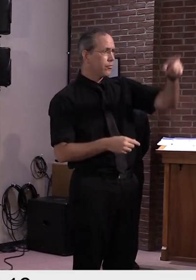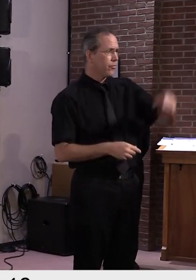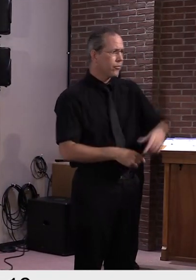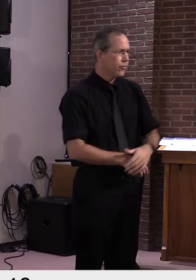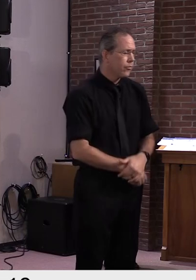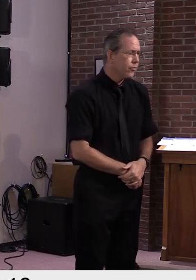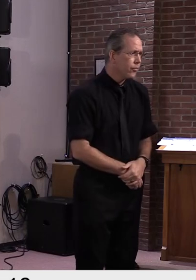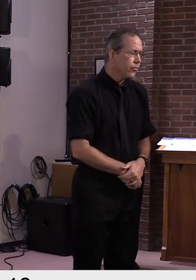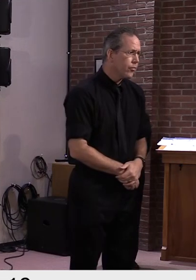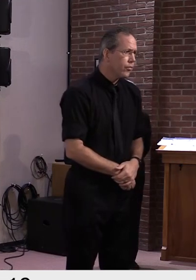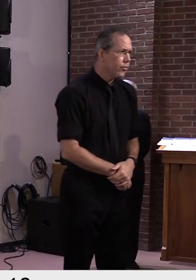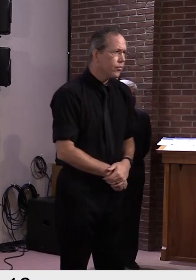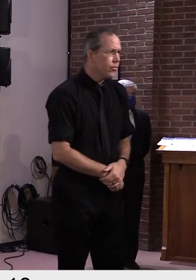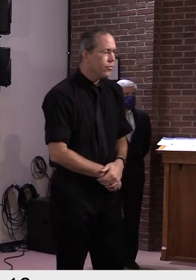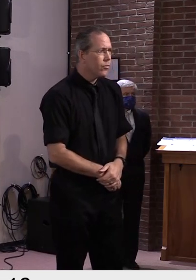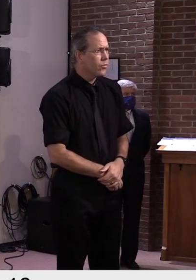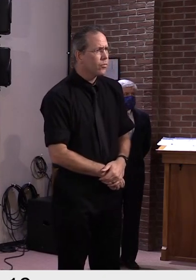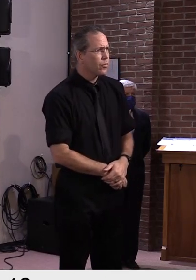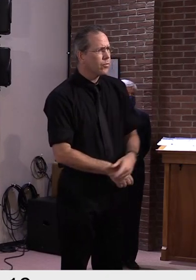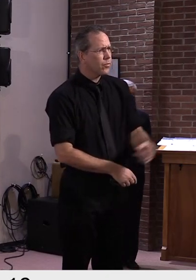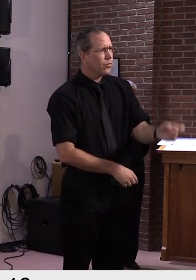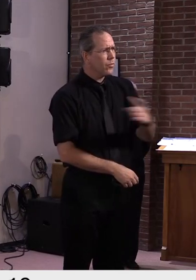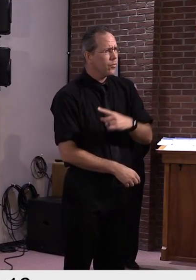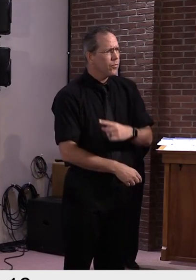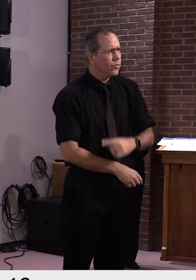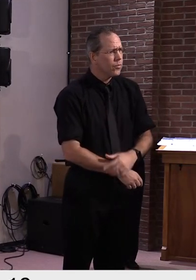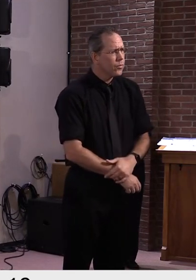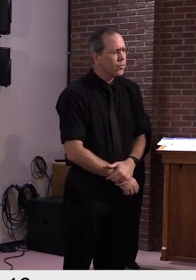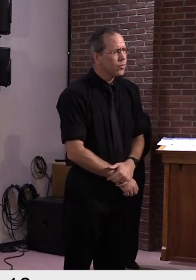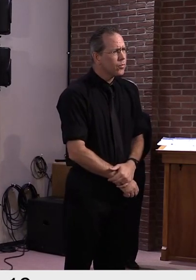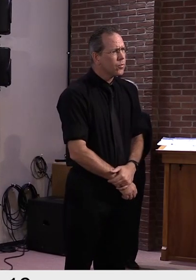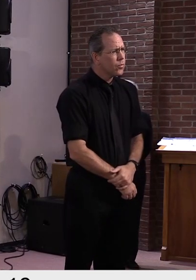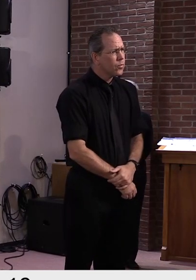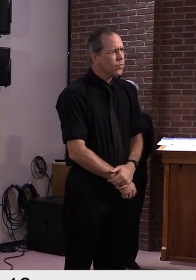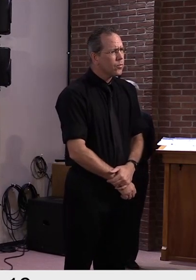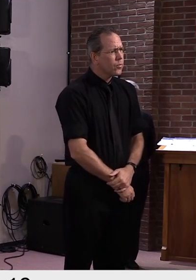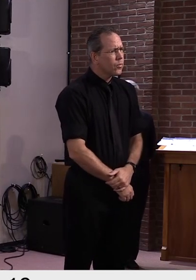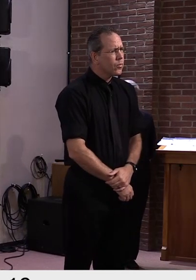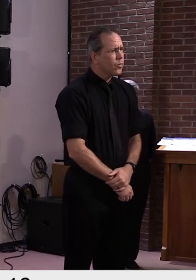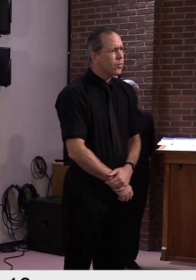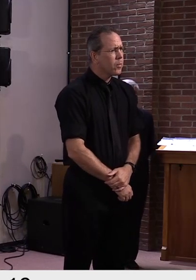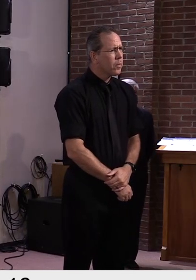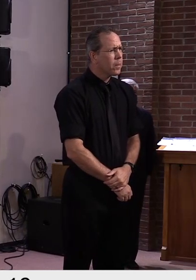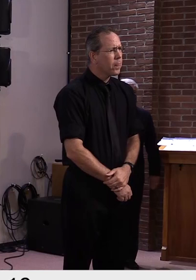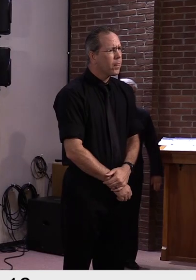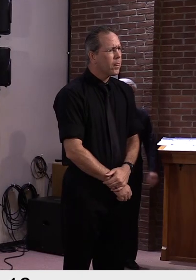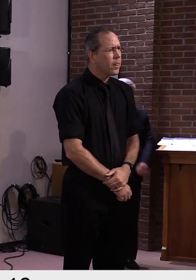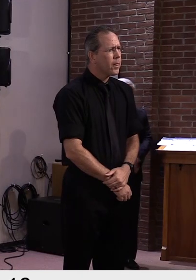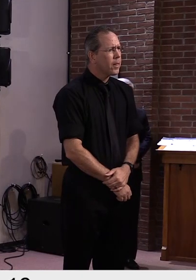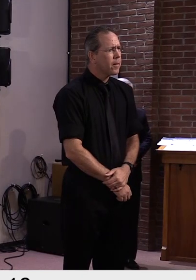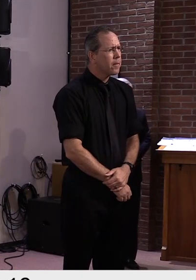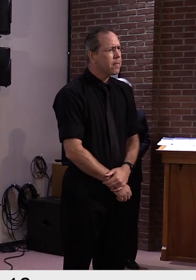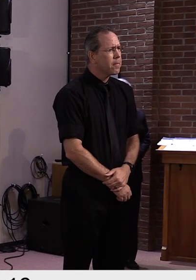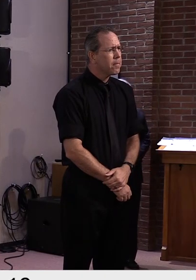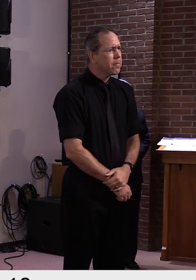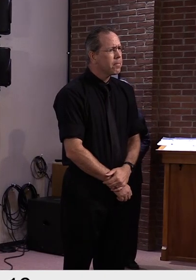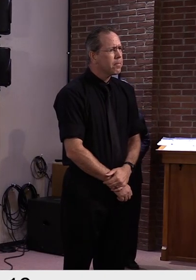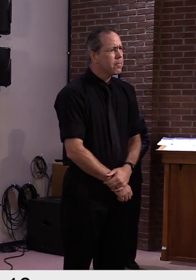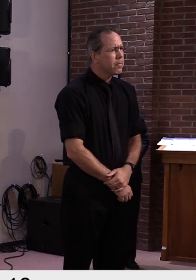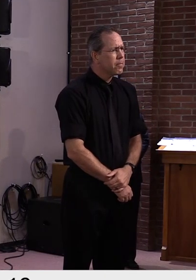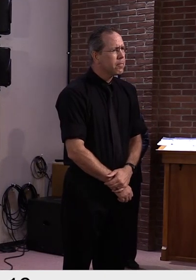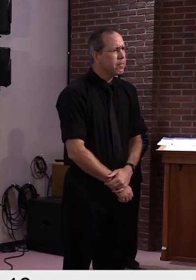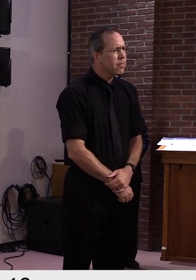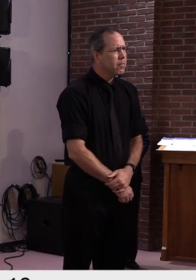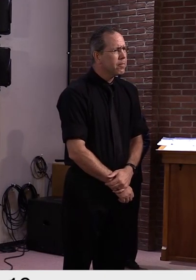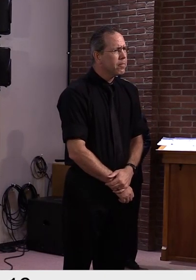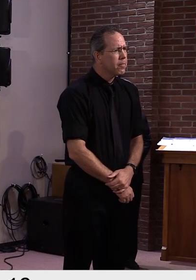So first off, the announcement about bars and clubs. I imagine that a lot of business owners might be